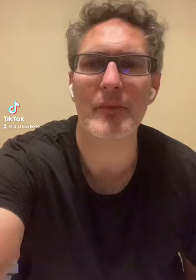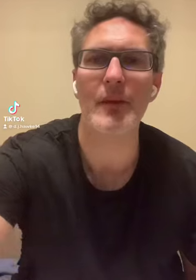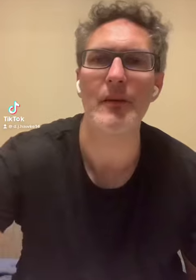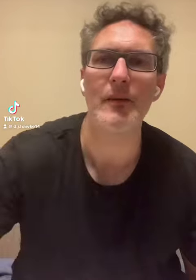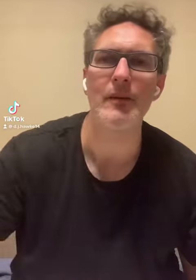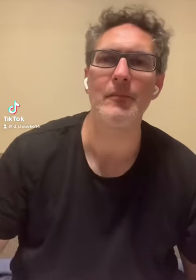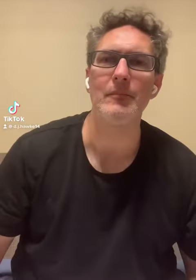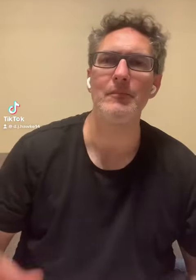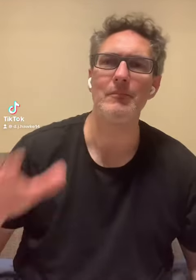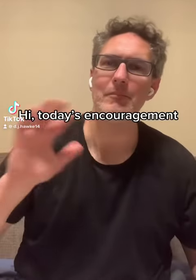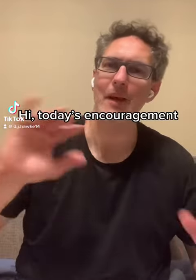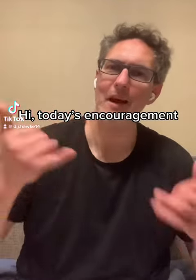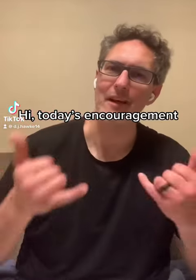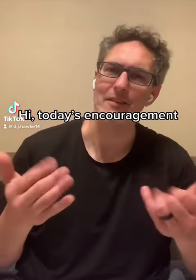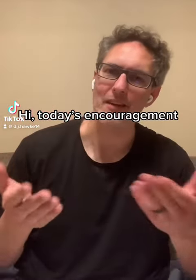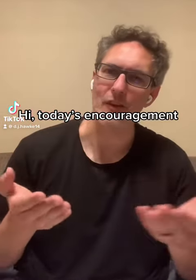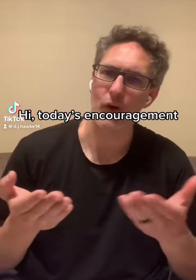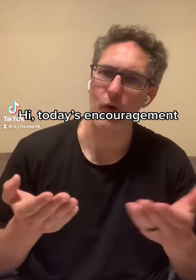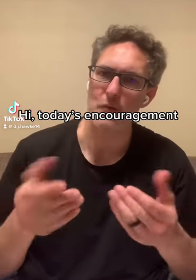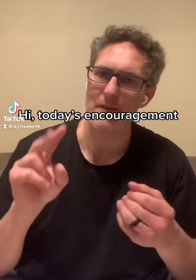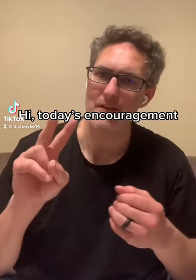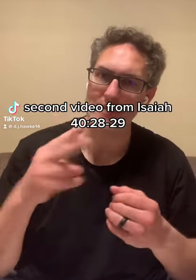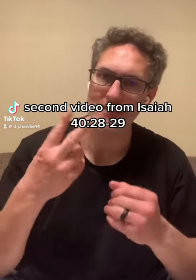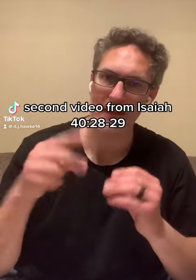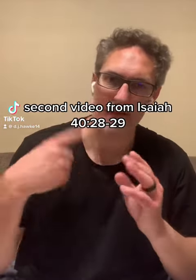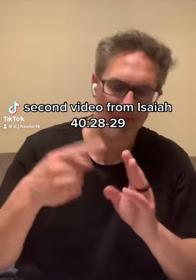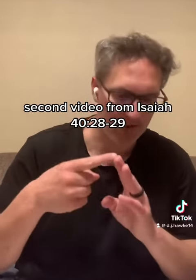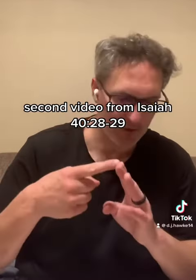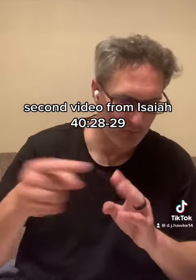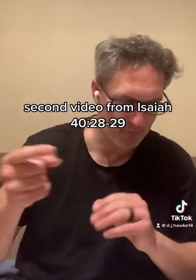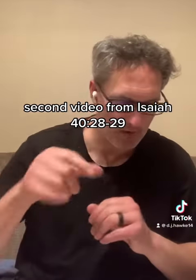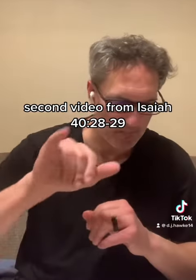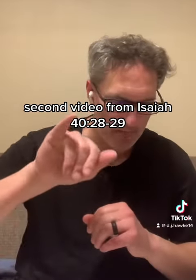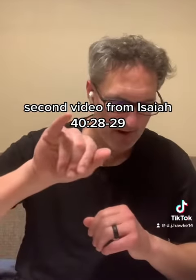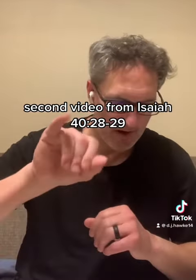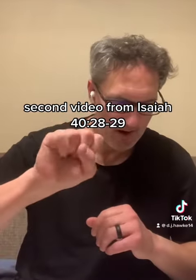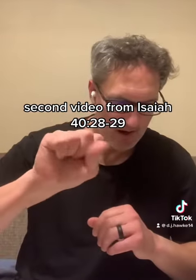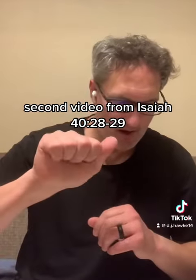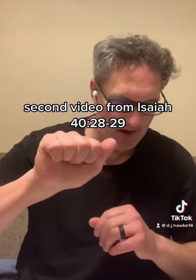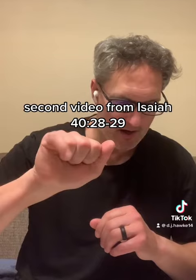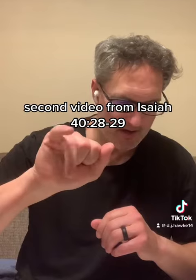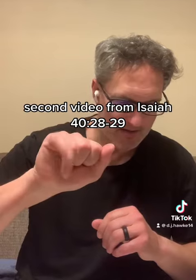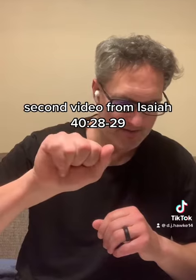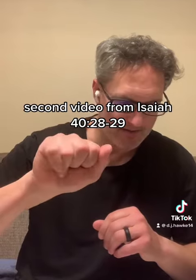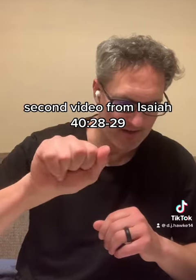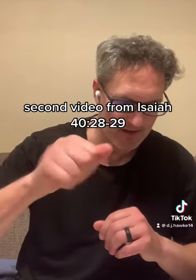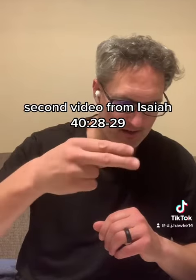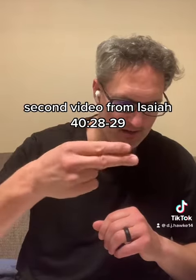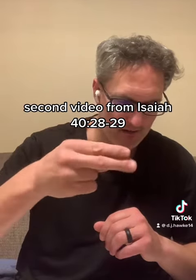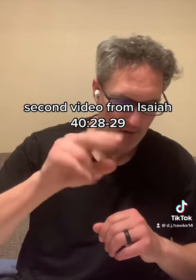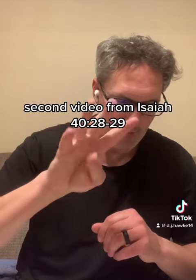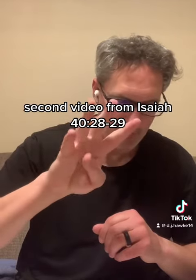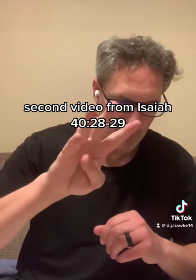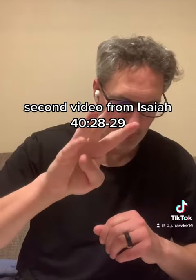Hi, today's encouragement. Second video from Isaiah 40,